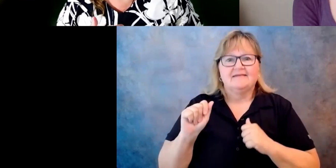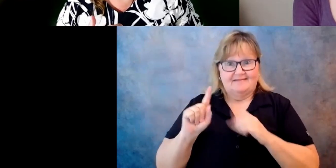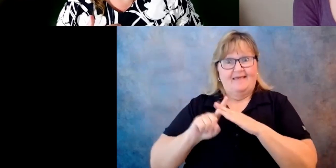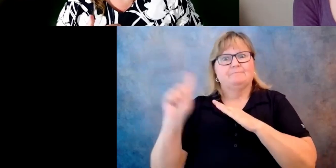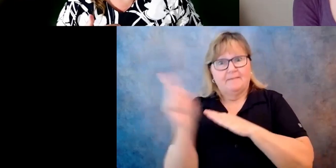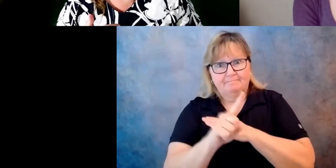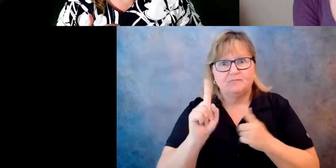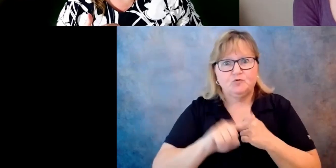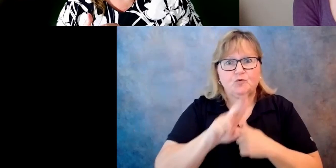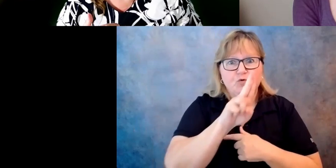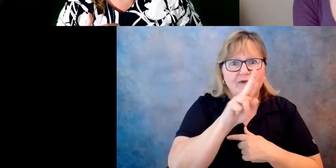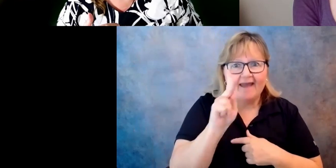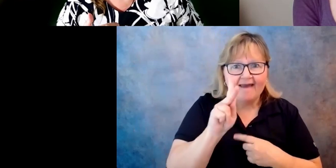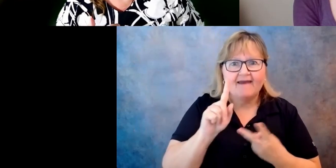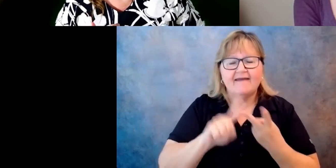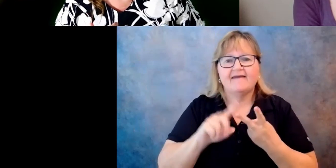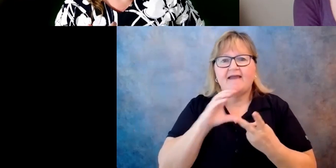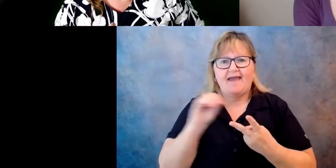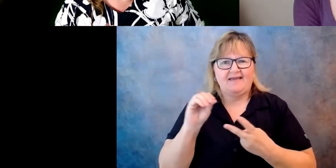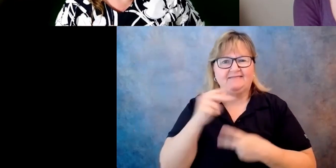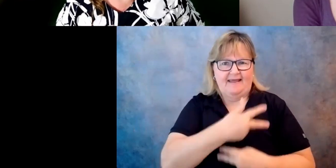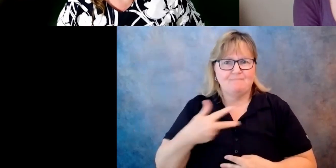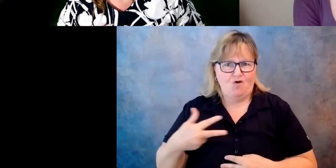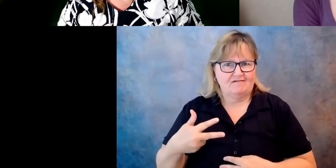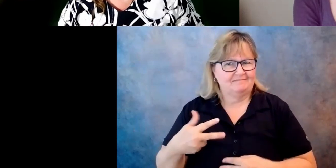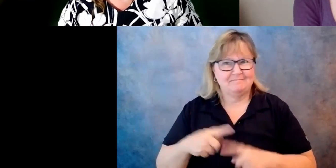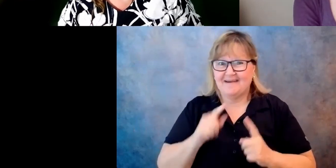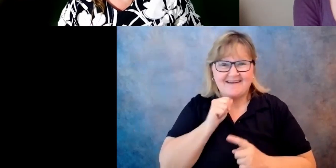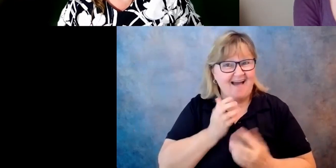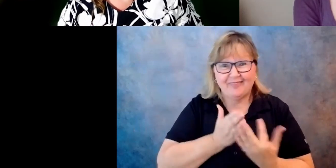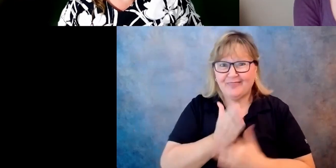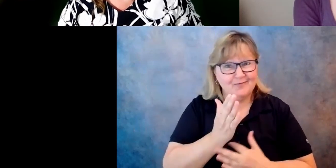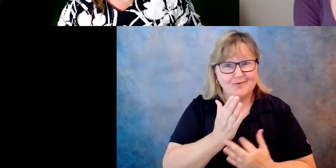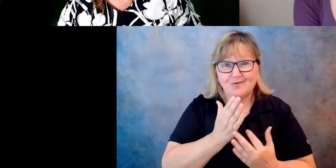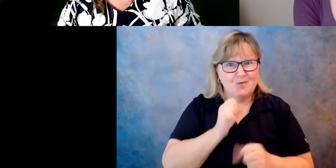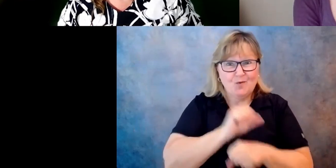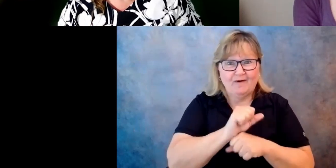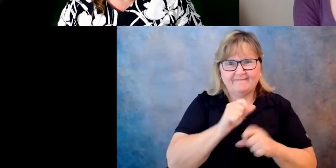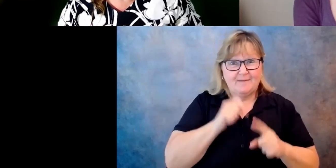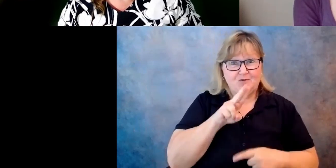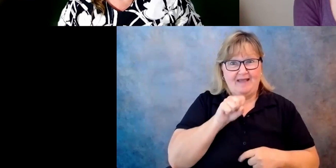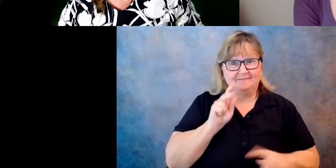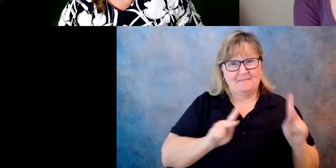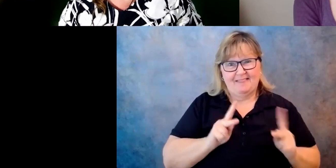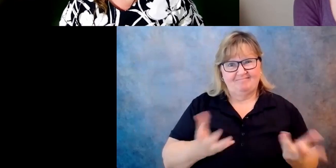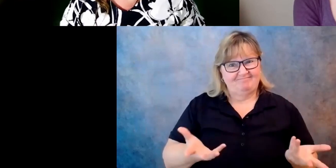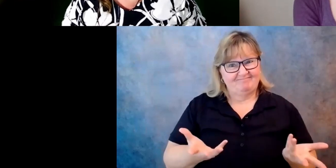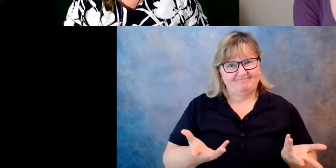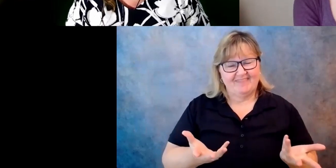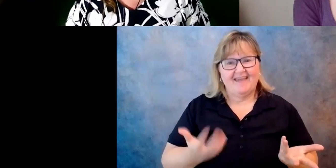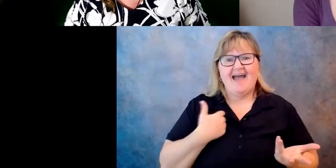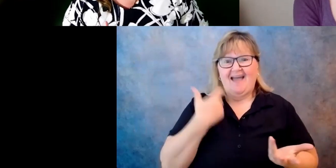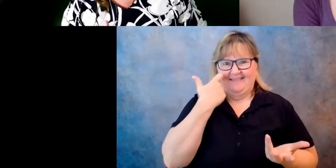through the efforts of the United States. So yesterday I met with the state department, um, disability,